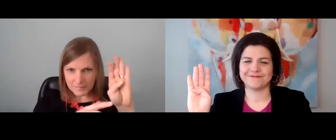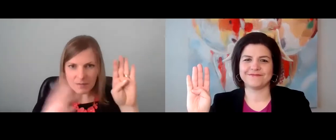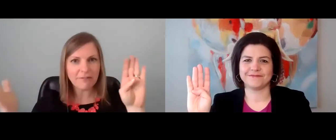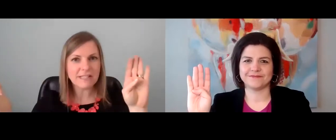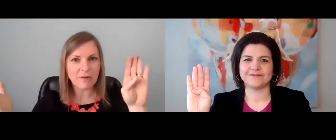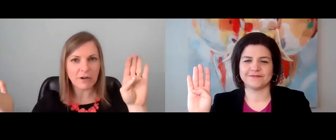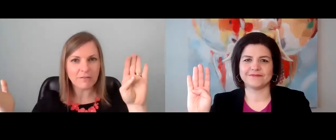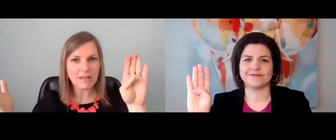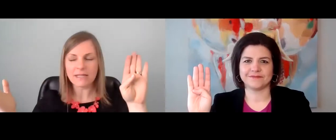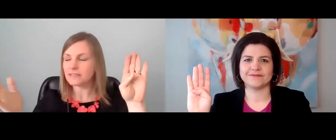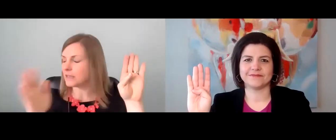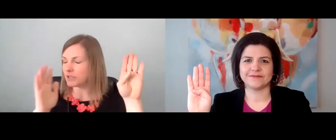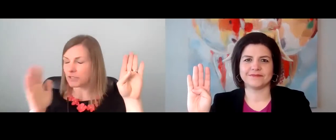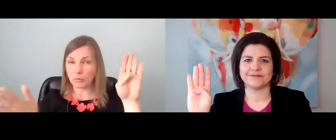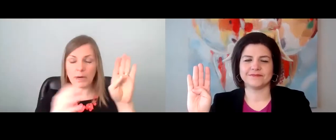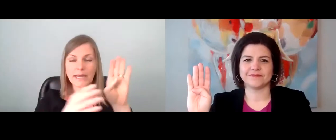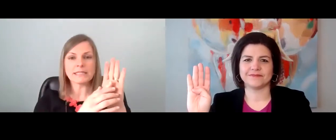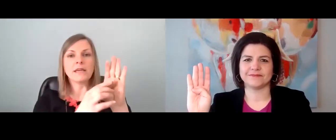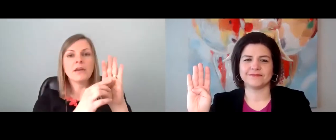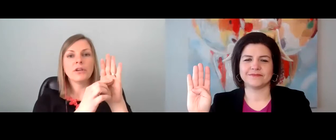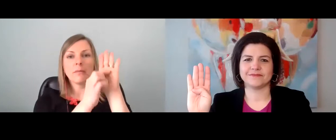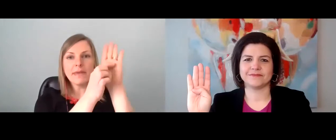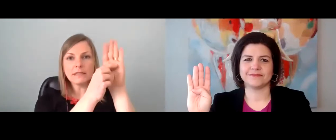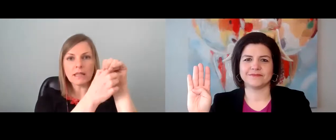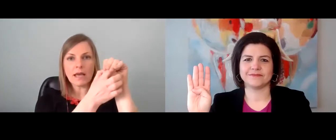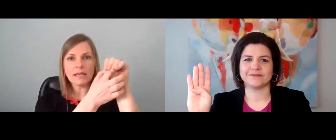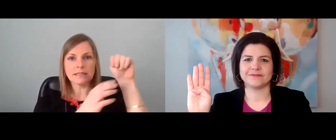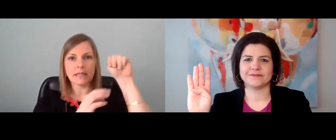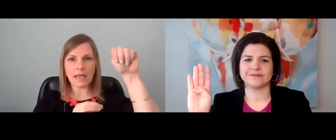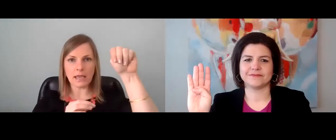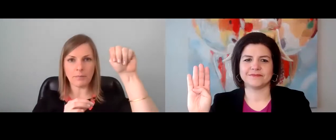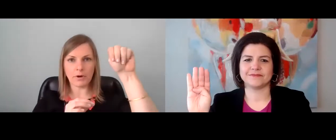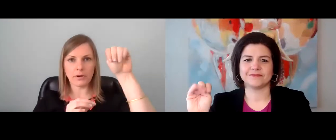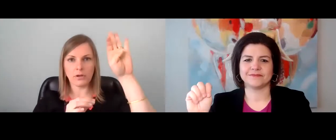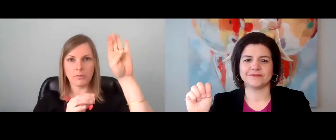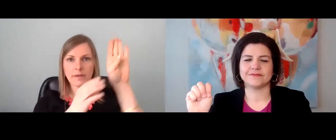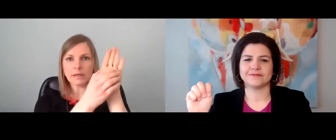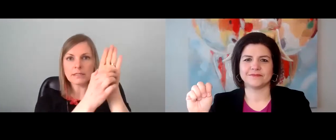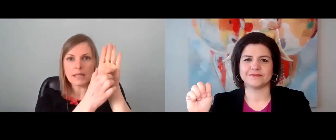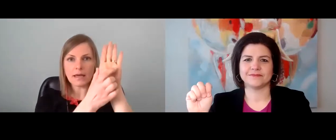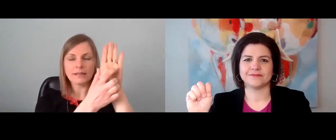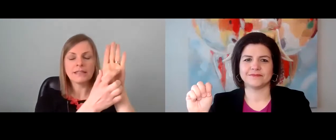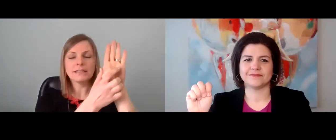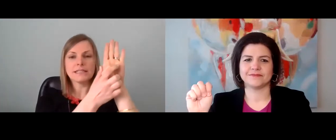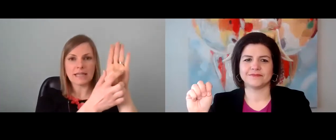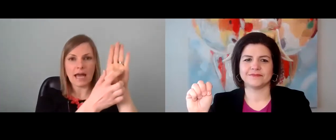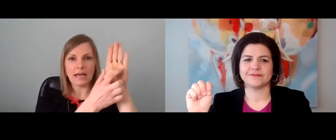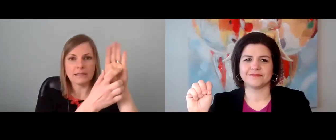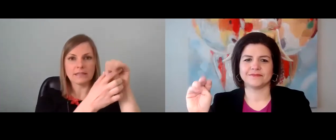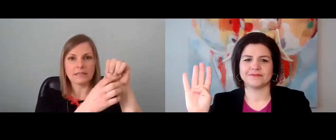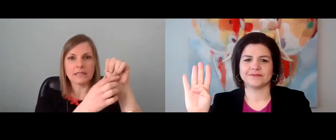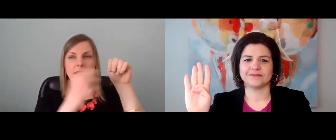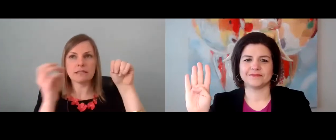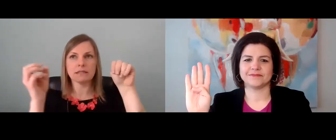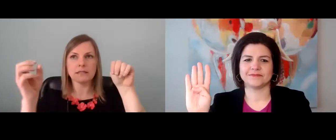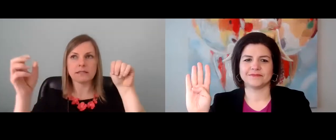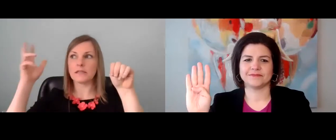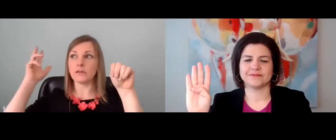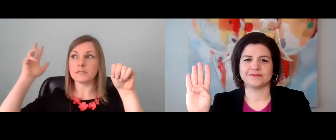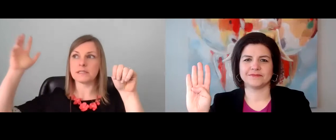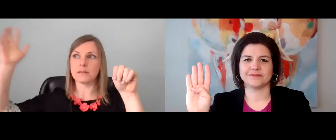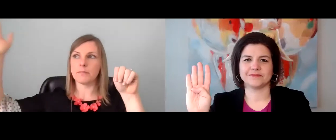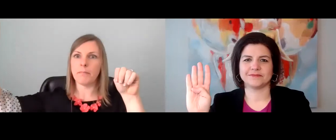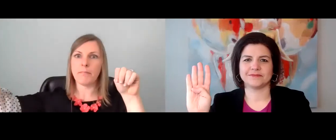some, some of us have heard of the amygdala, which is great. Your amygdala is the gatekeeper. Your amygdala decides, does this